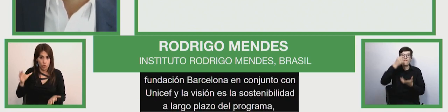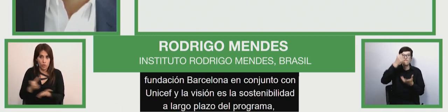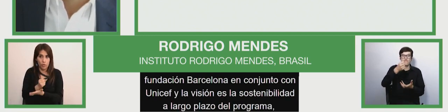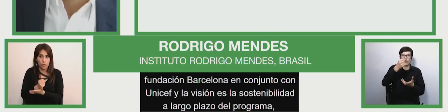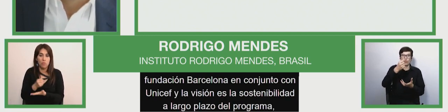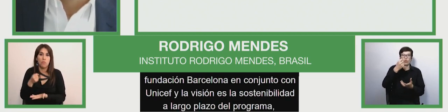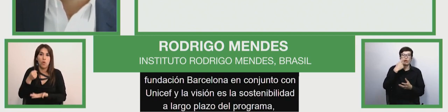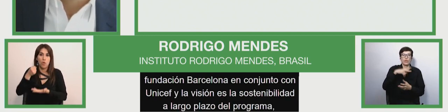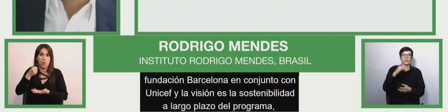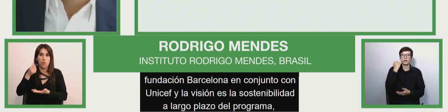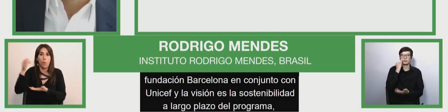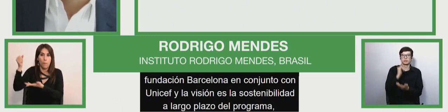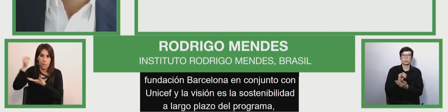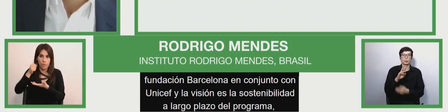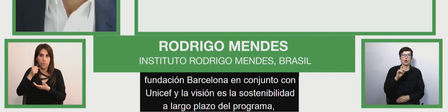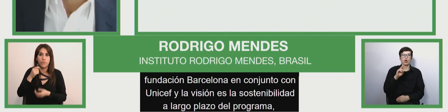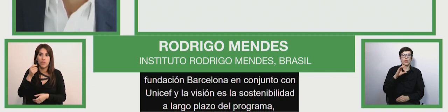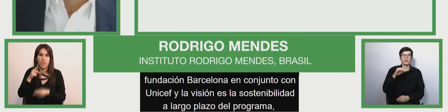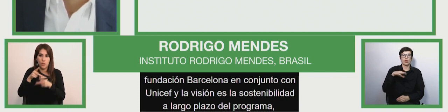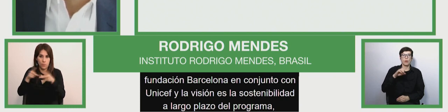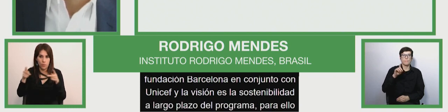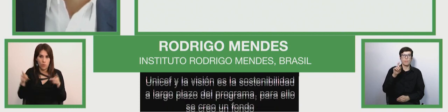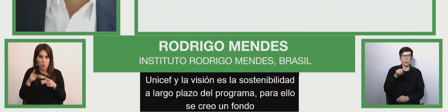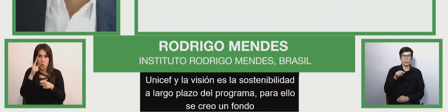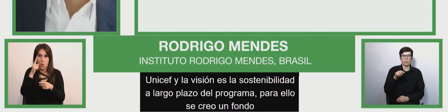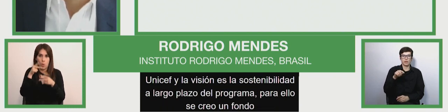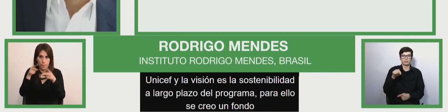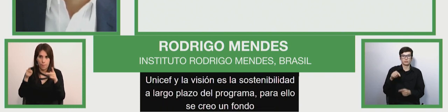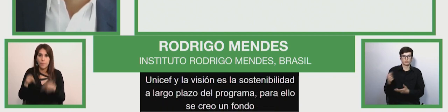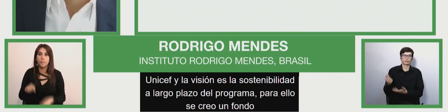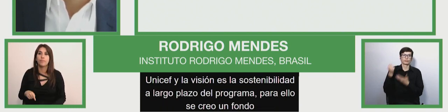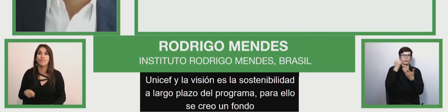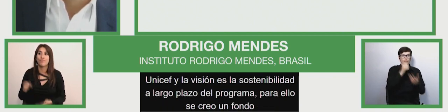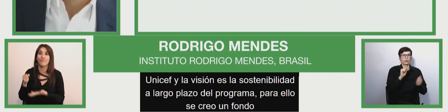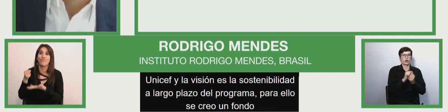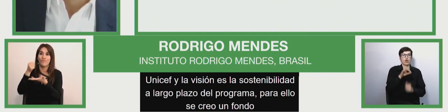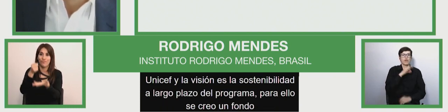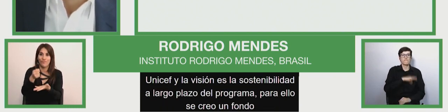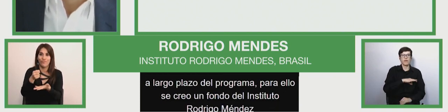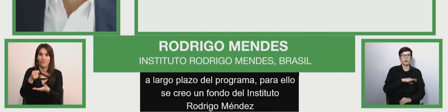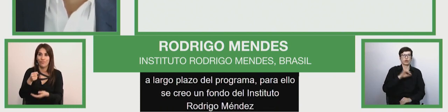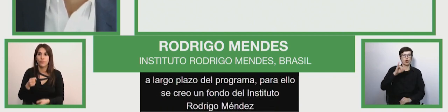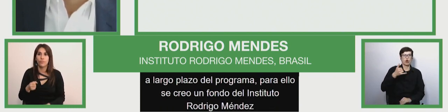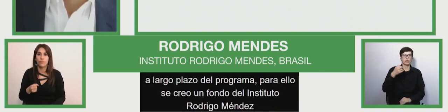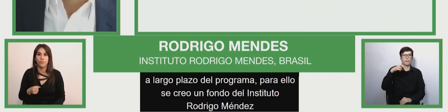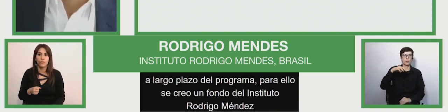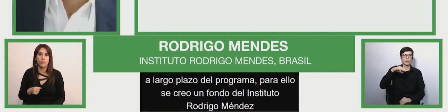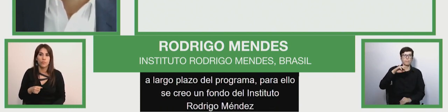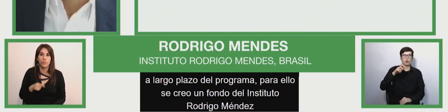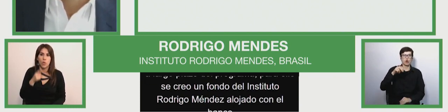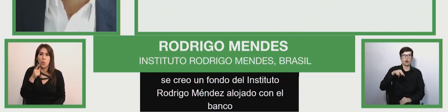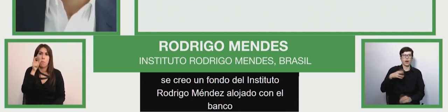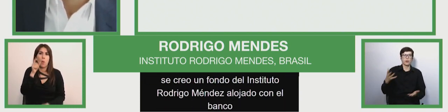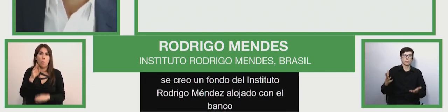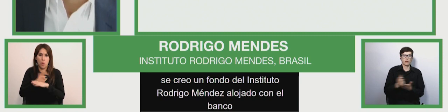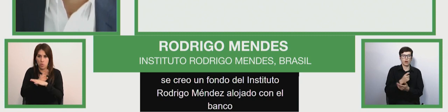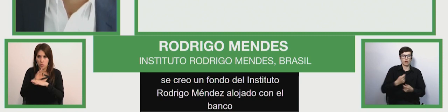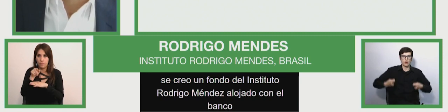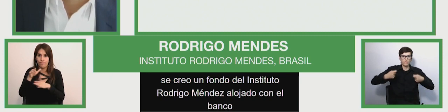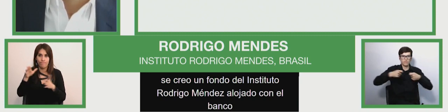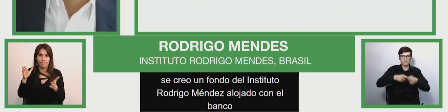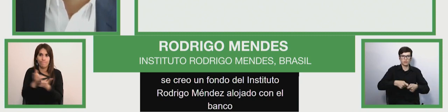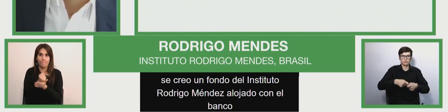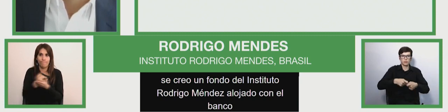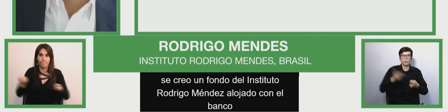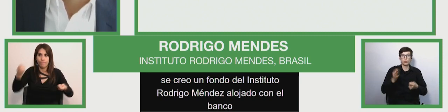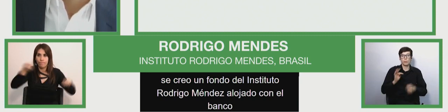program, the Rodrigo Mendes Institute created an endowment fund. This initiative counts on the support of